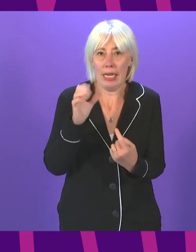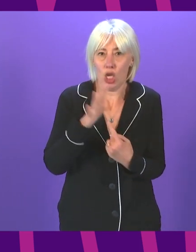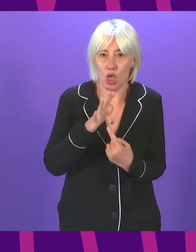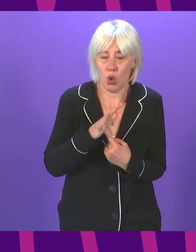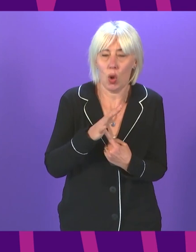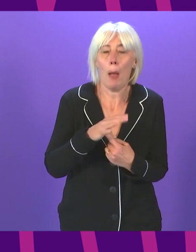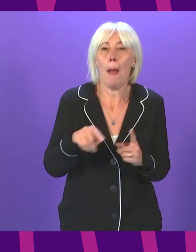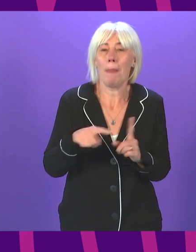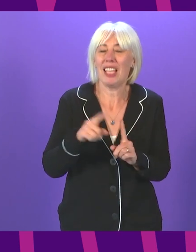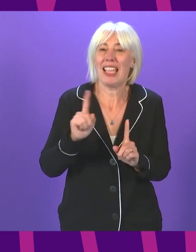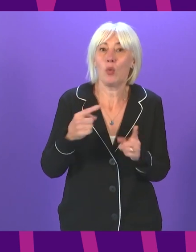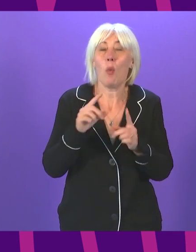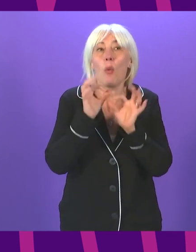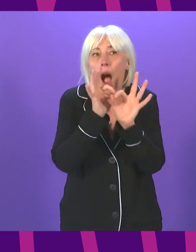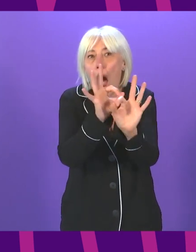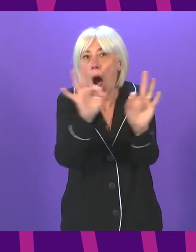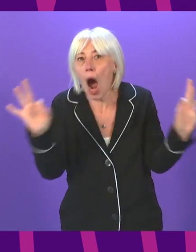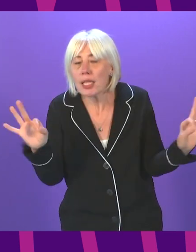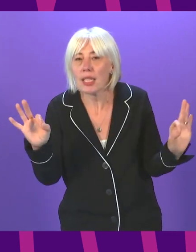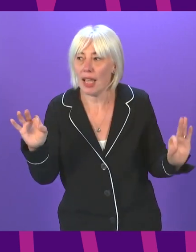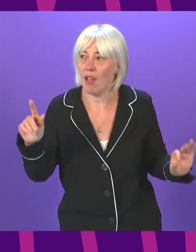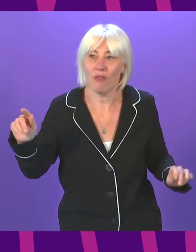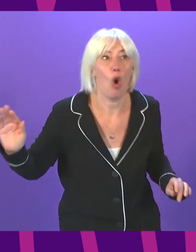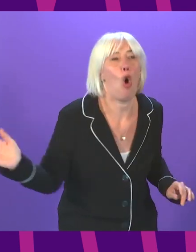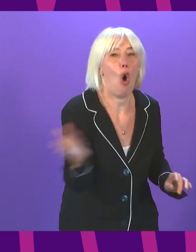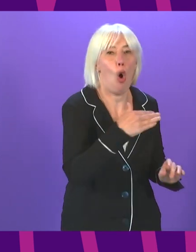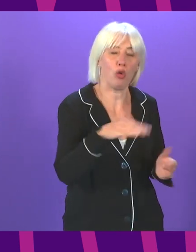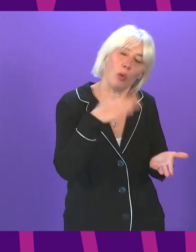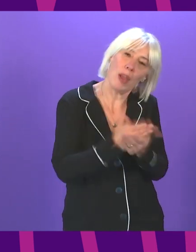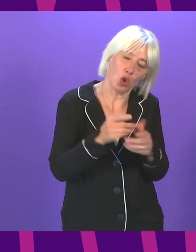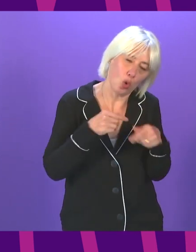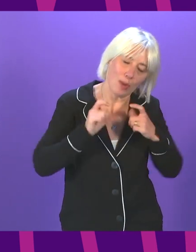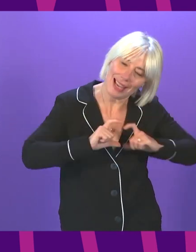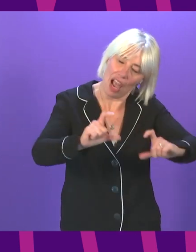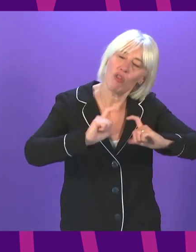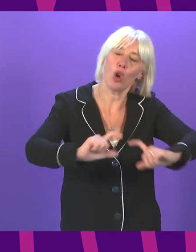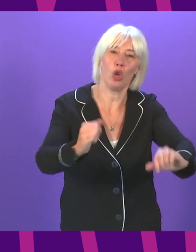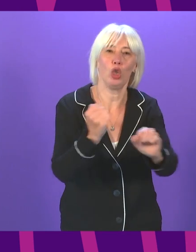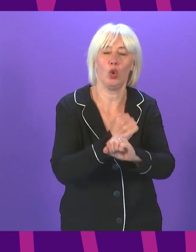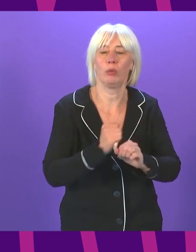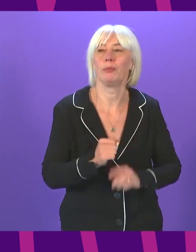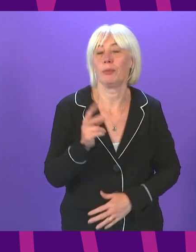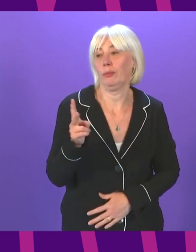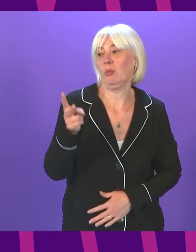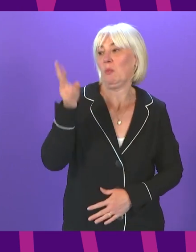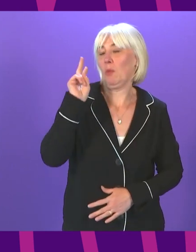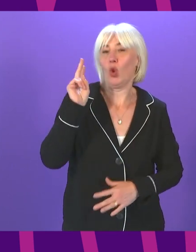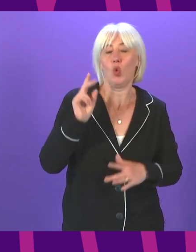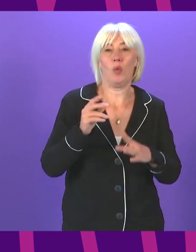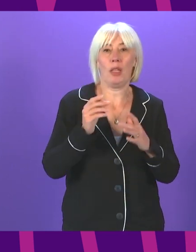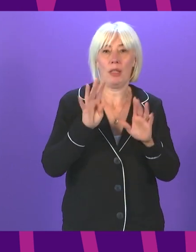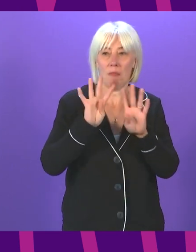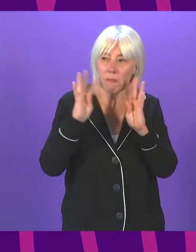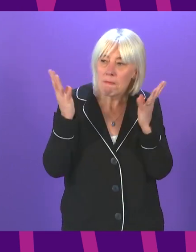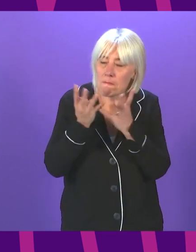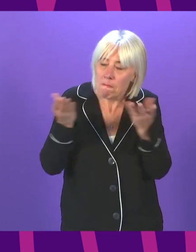what we are asking everyone, all of us, to continue to do. Over the past two weeks, Cabinet Secretaries have been engaging